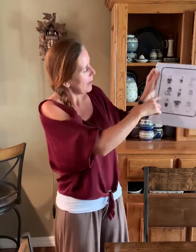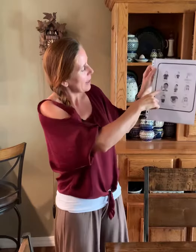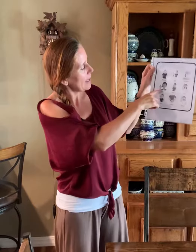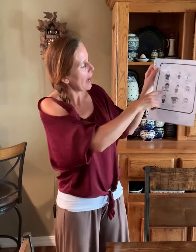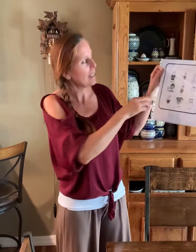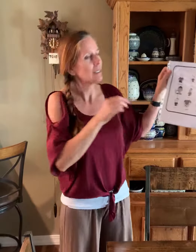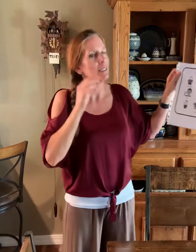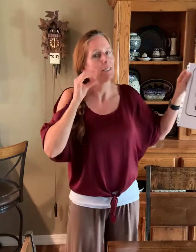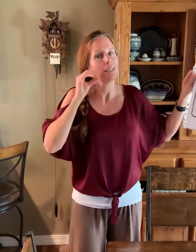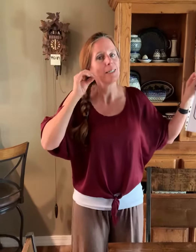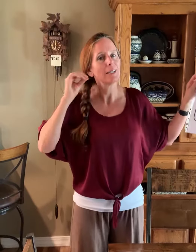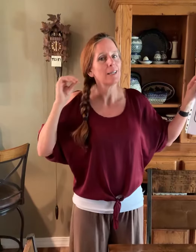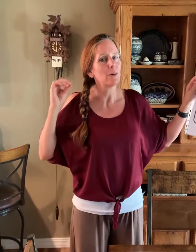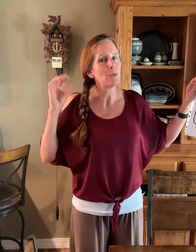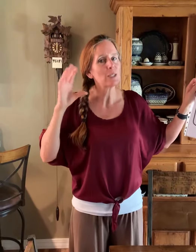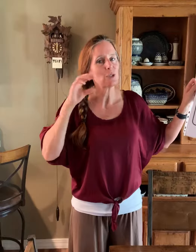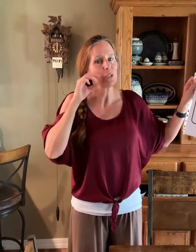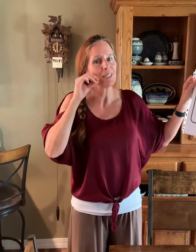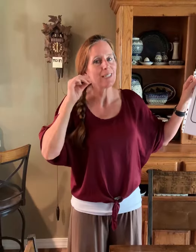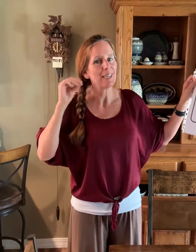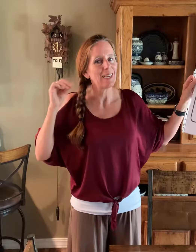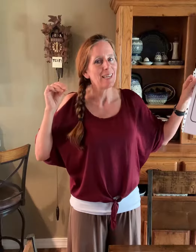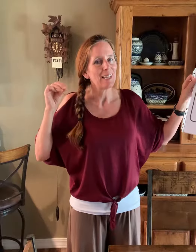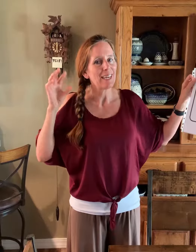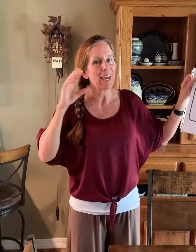Cat. Whiskers. Cat.